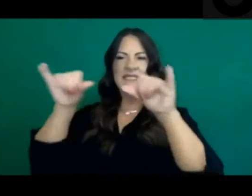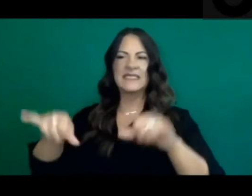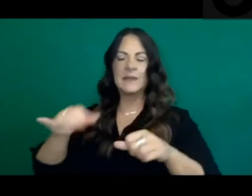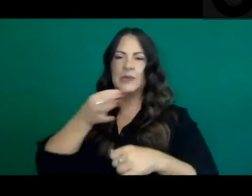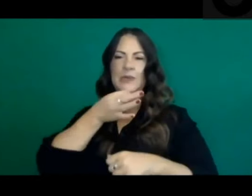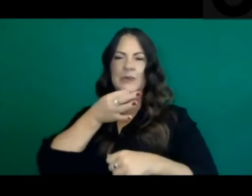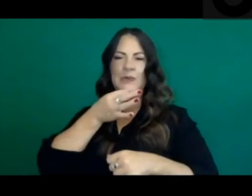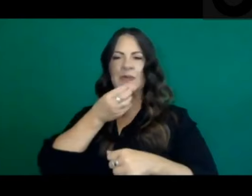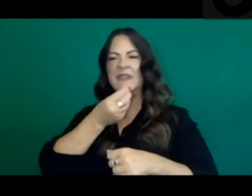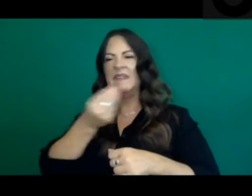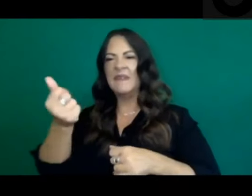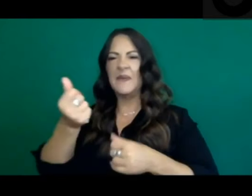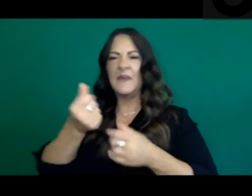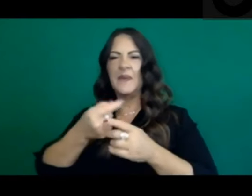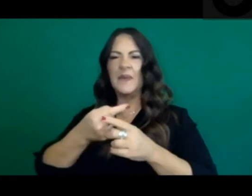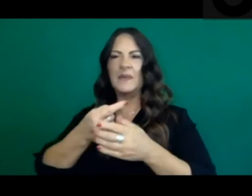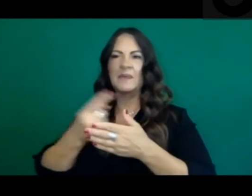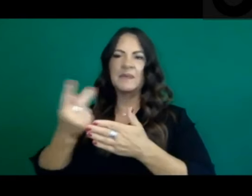Sacramento League.